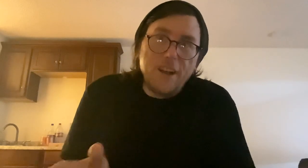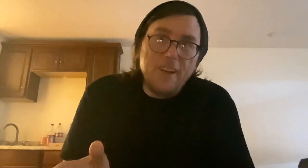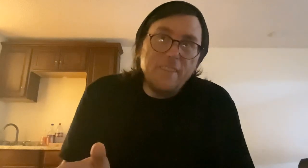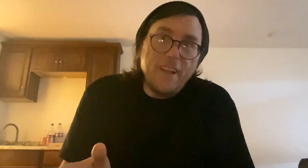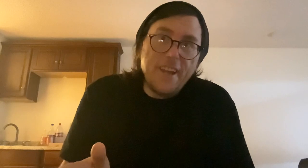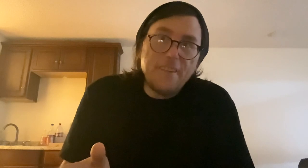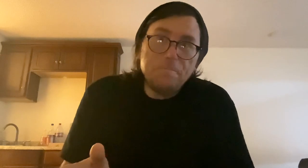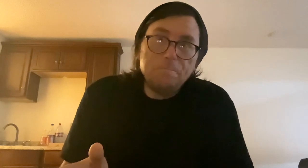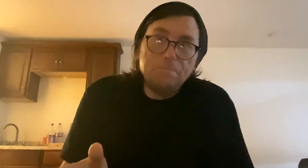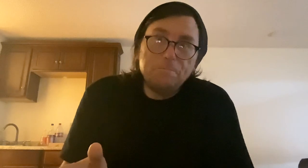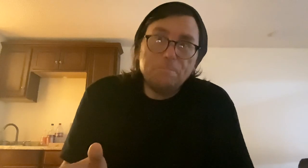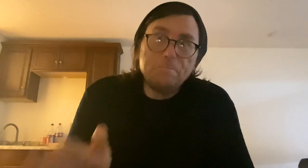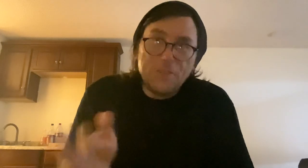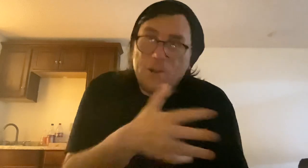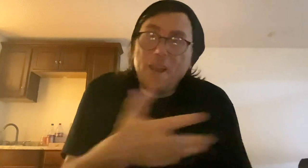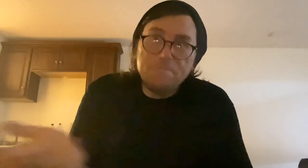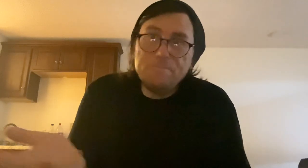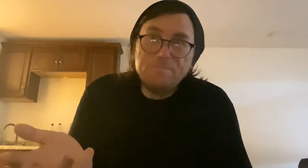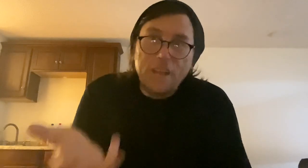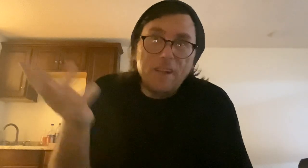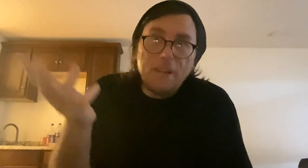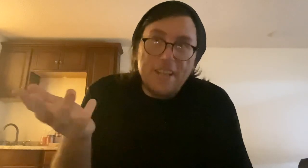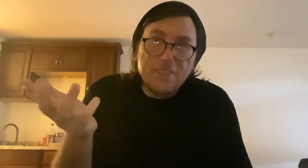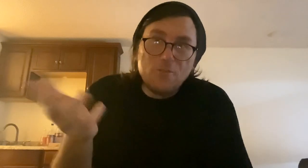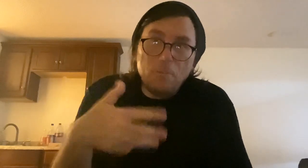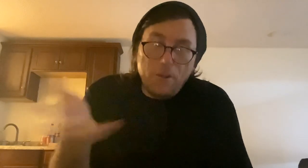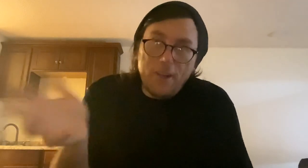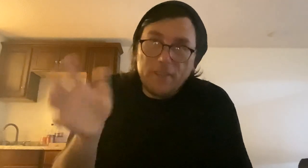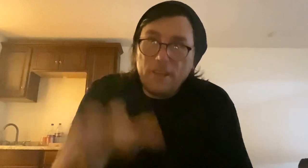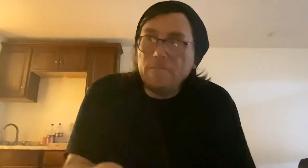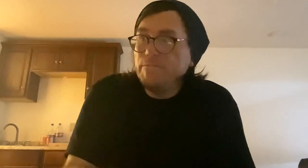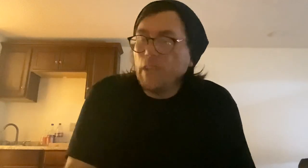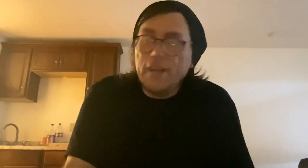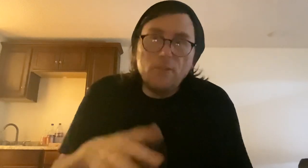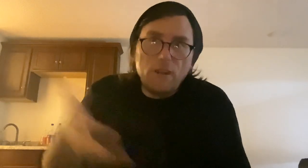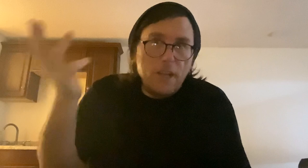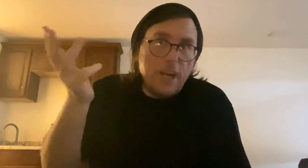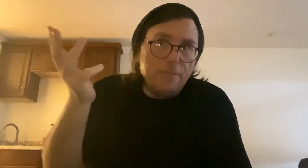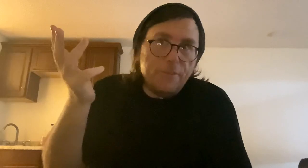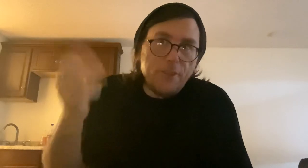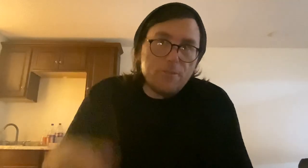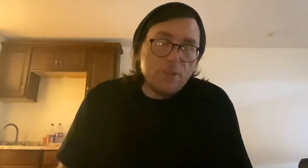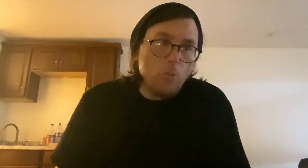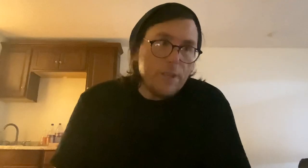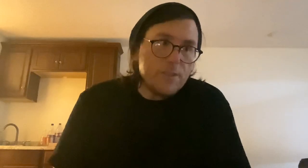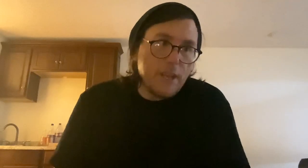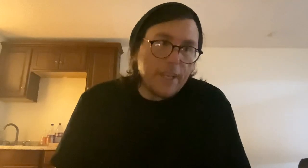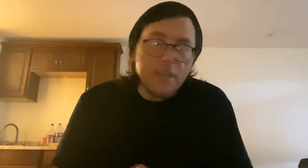online. That's right. Yeah. A digital product, you know. I know there's always, like, yes